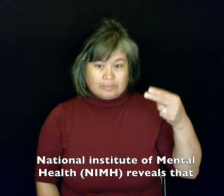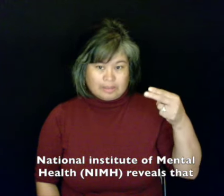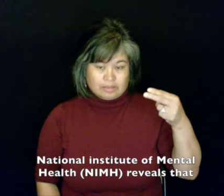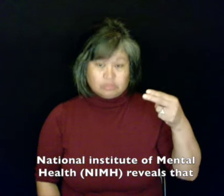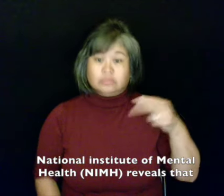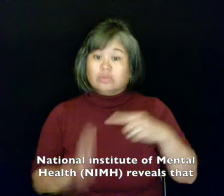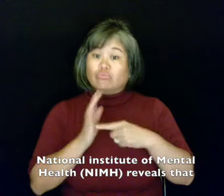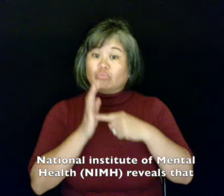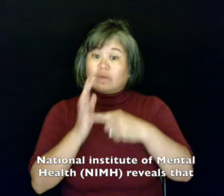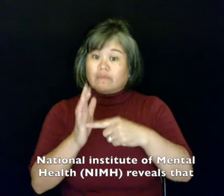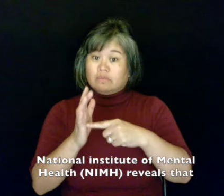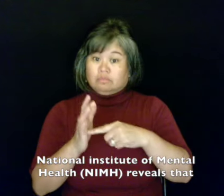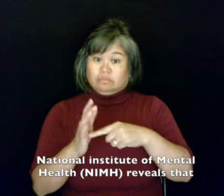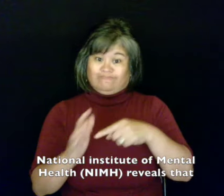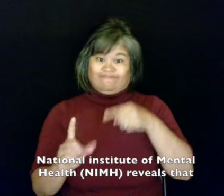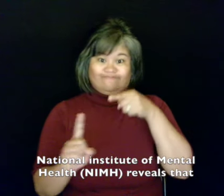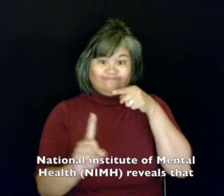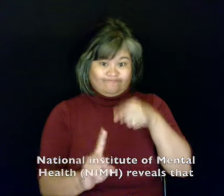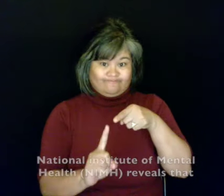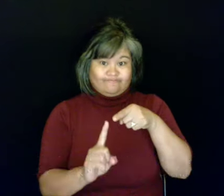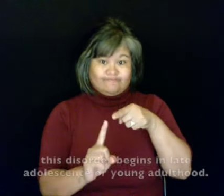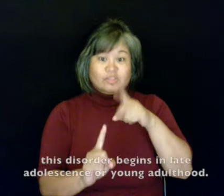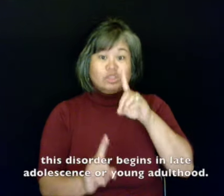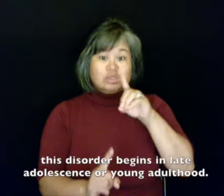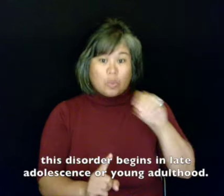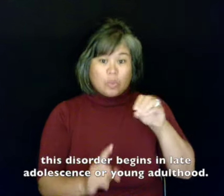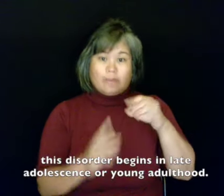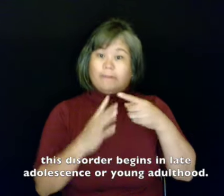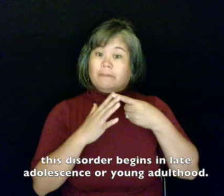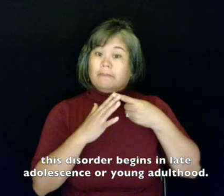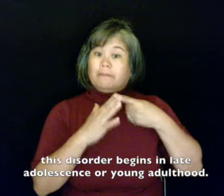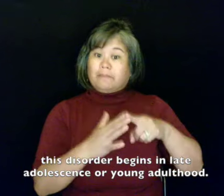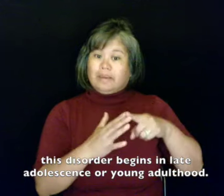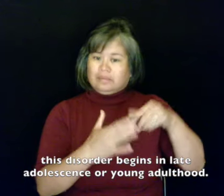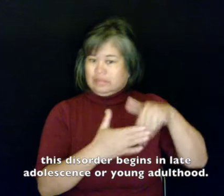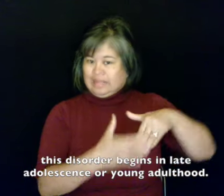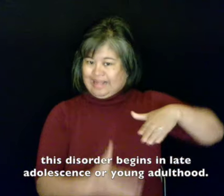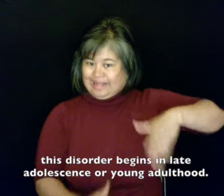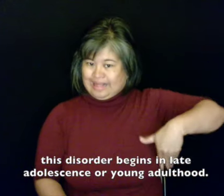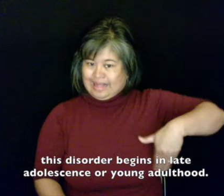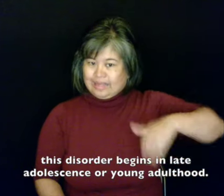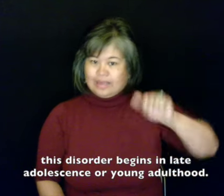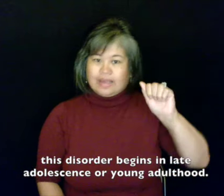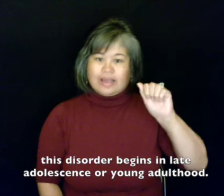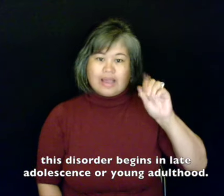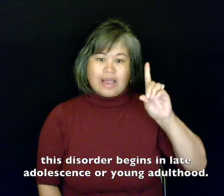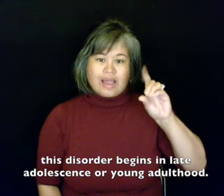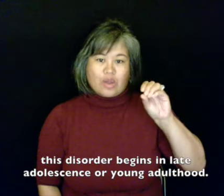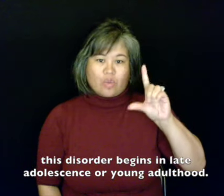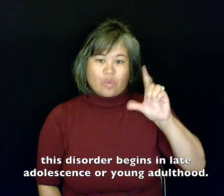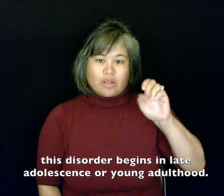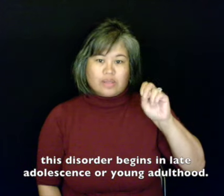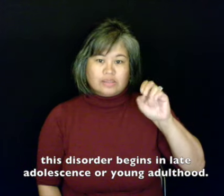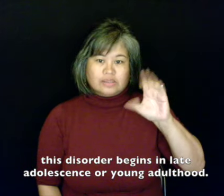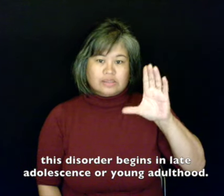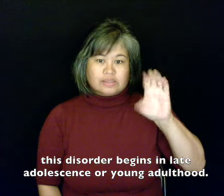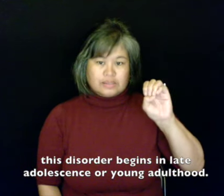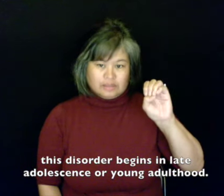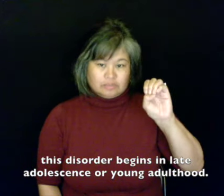this disorder begins in late adolescence or young adulthood.